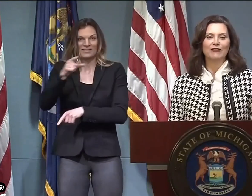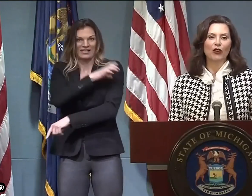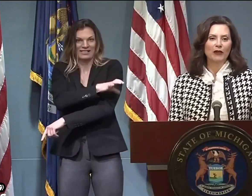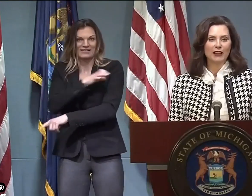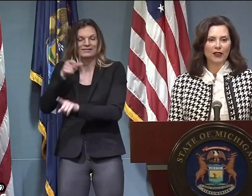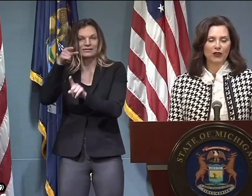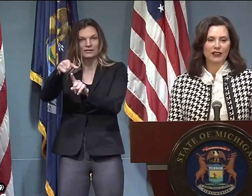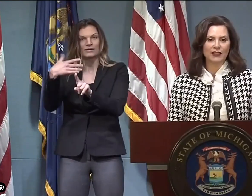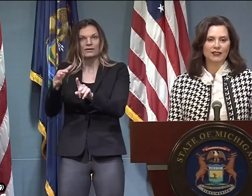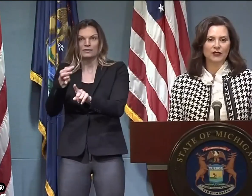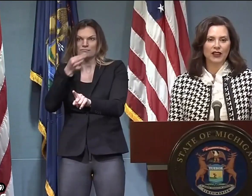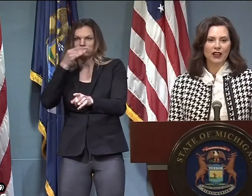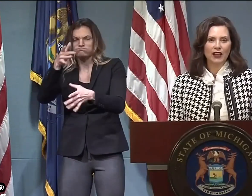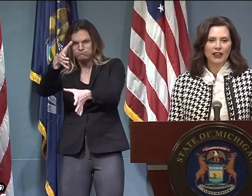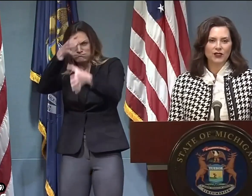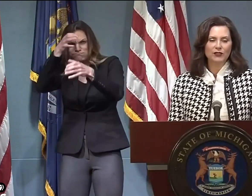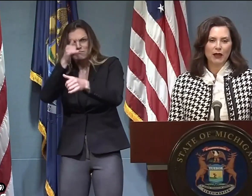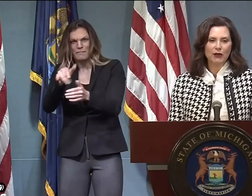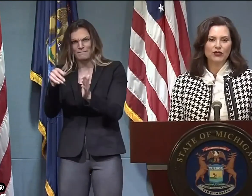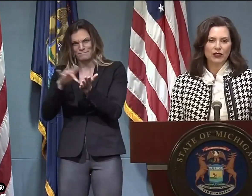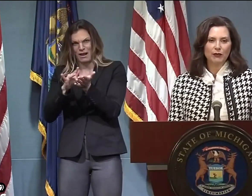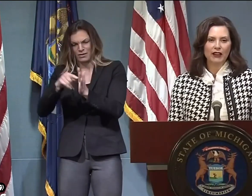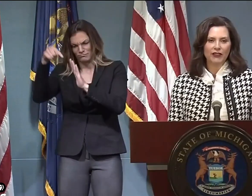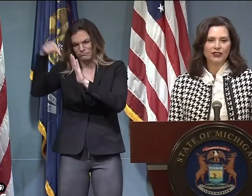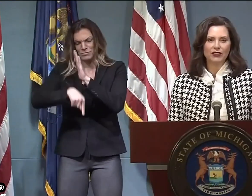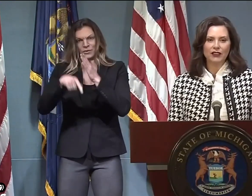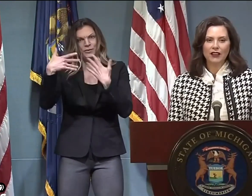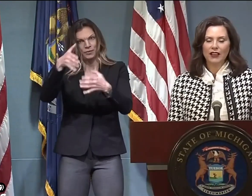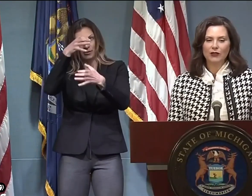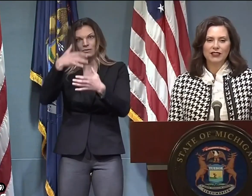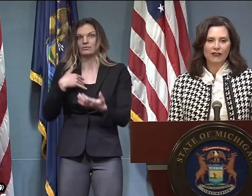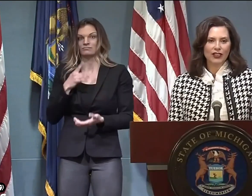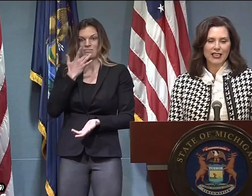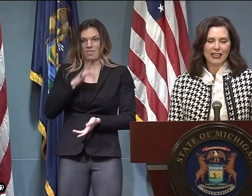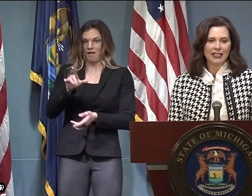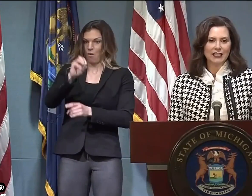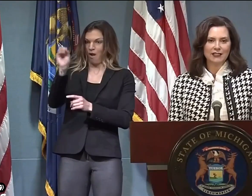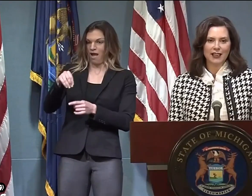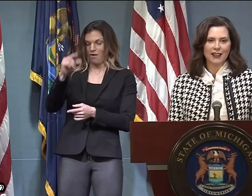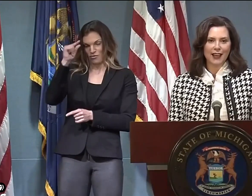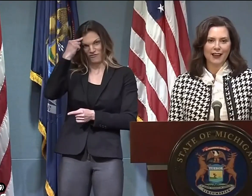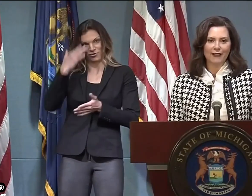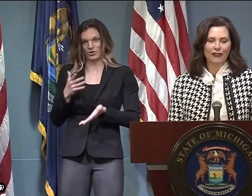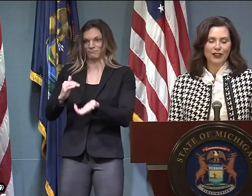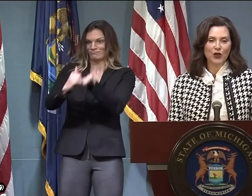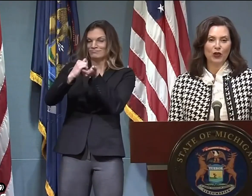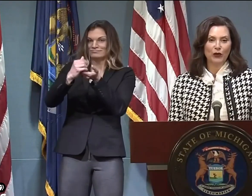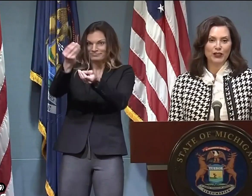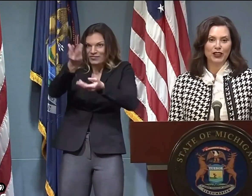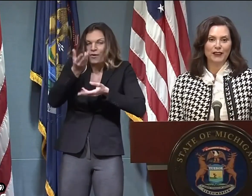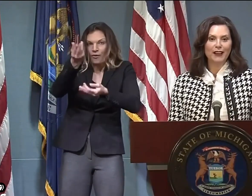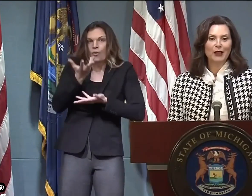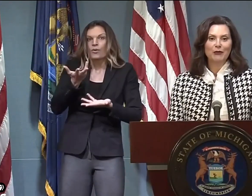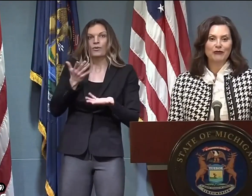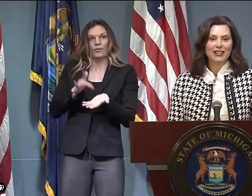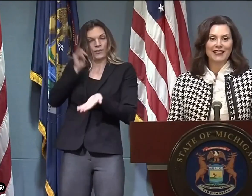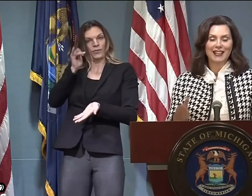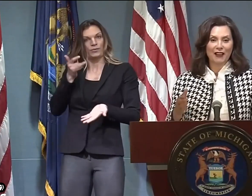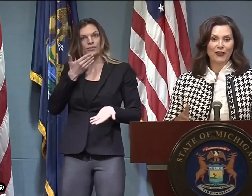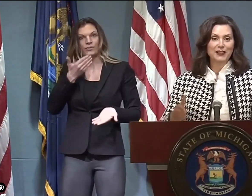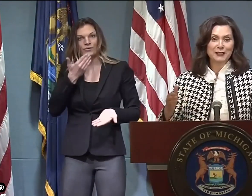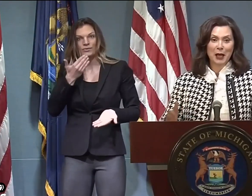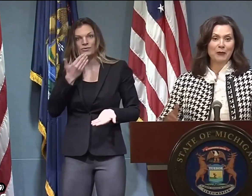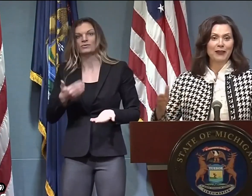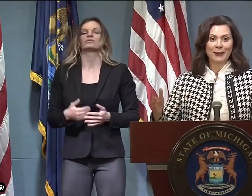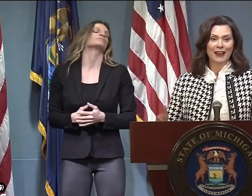Cleveland Clinic science that is informing a lot of the work that he's doing. And so it's been mutually beneficial. It was never intended to say that